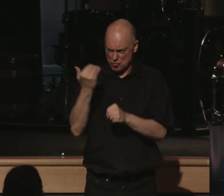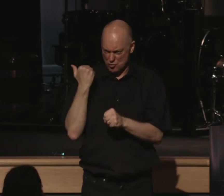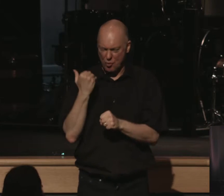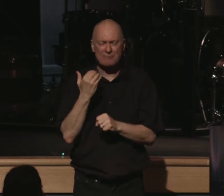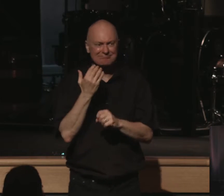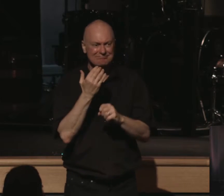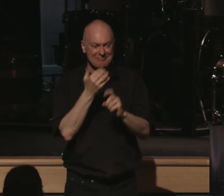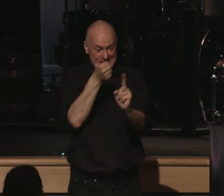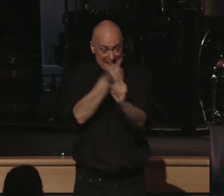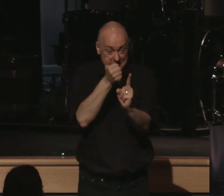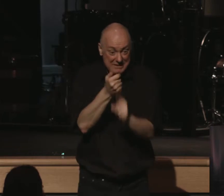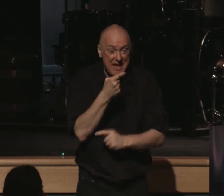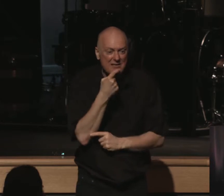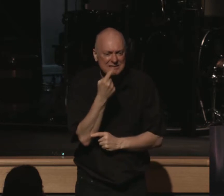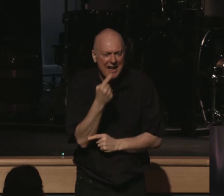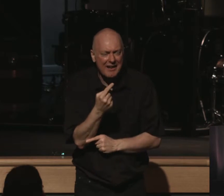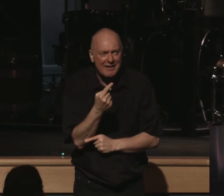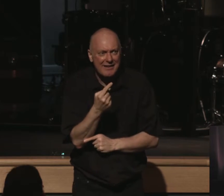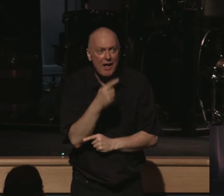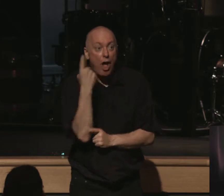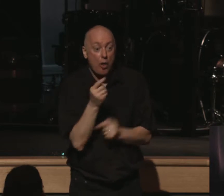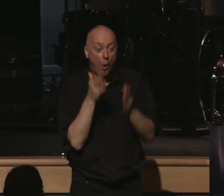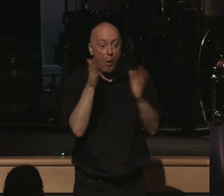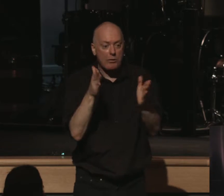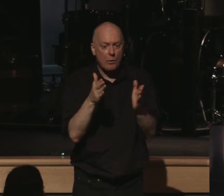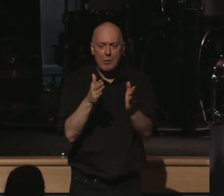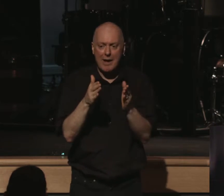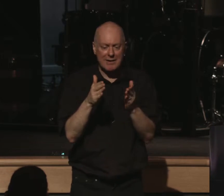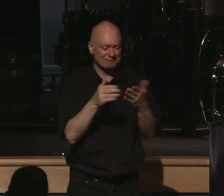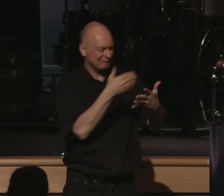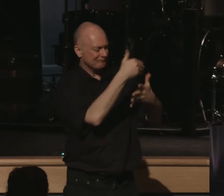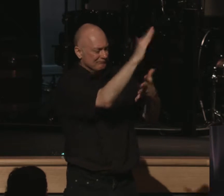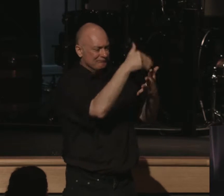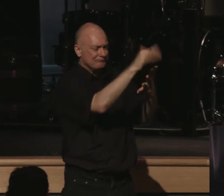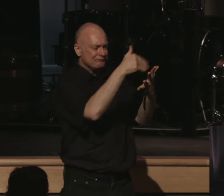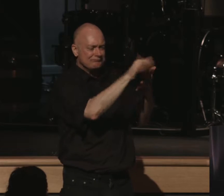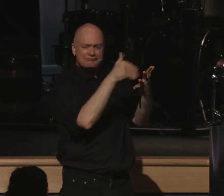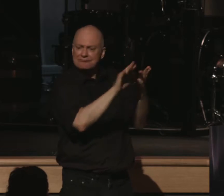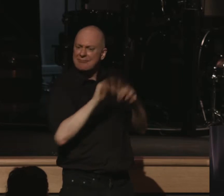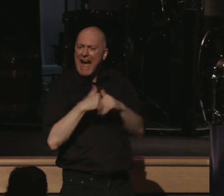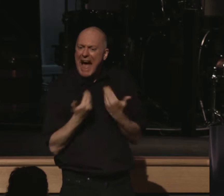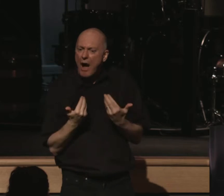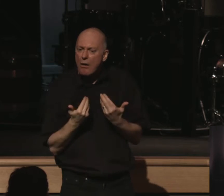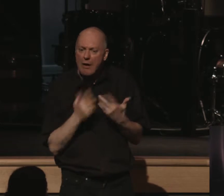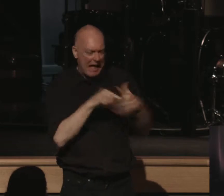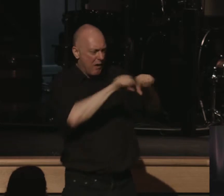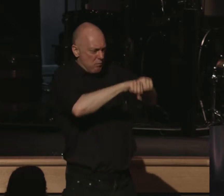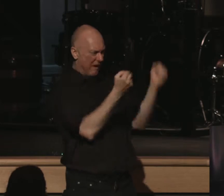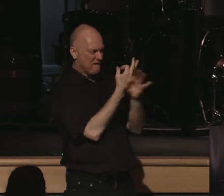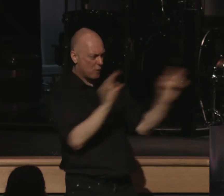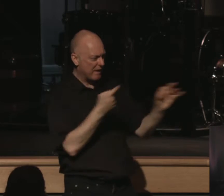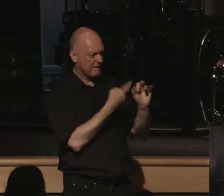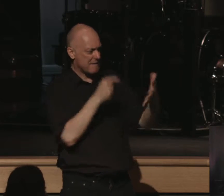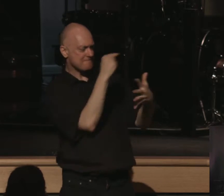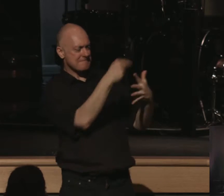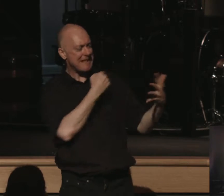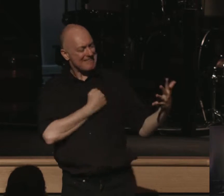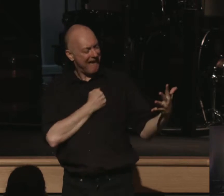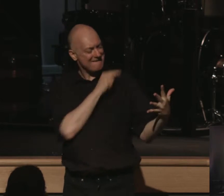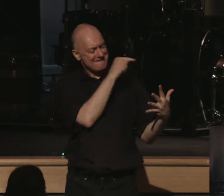ago. And he said, the only way to get rid of these idols in our lives, the only way to break free from this love affair